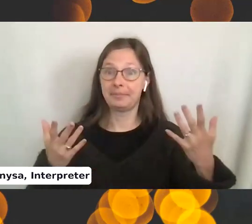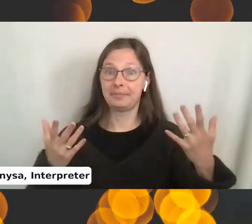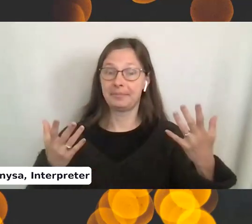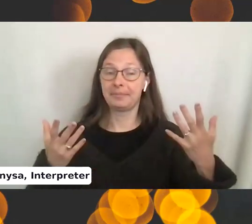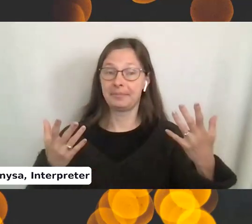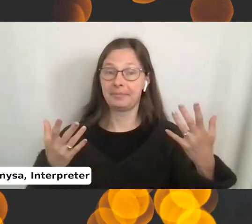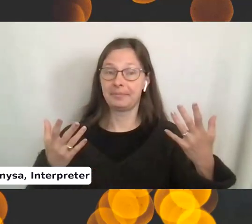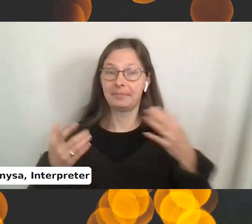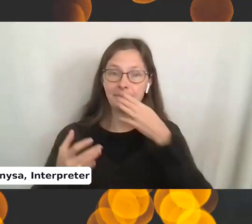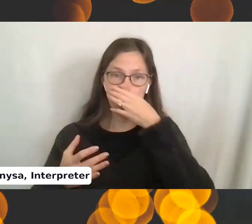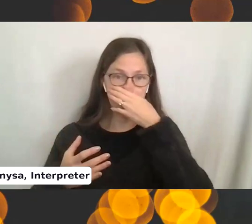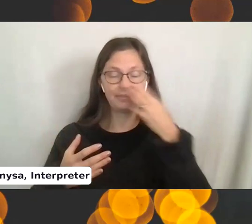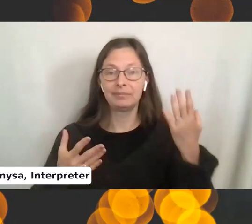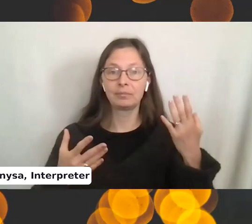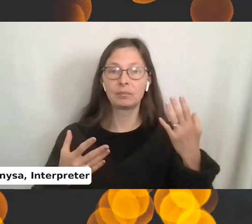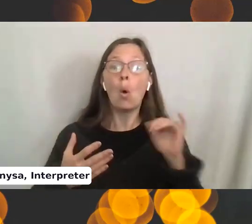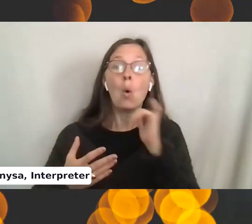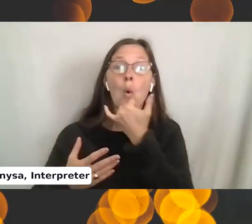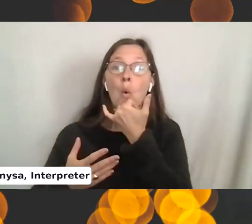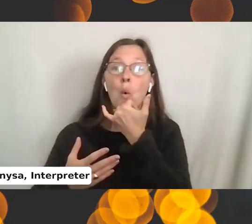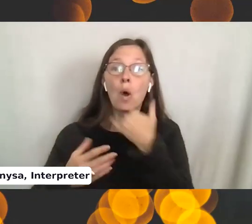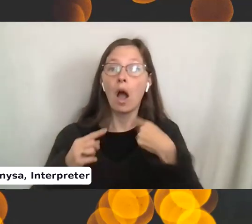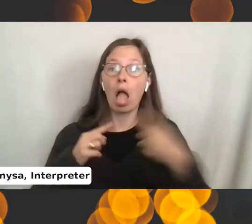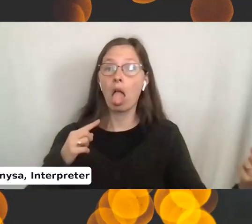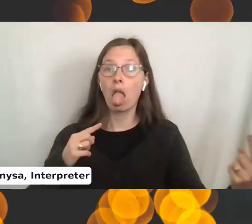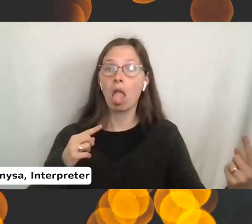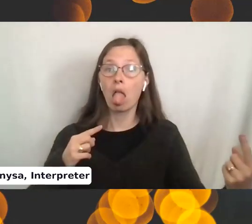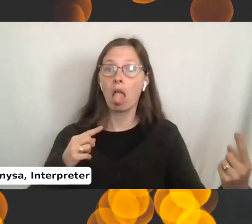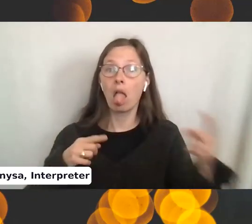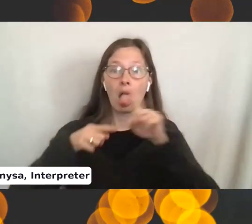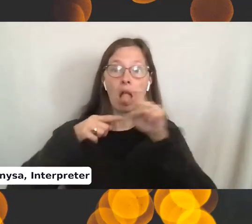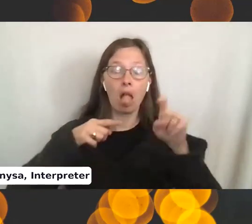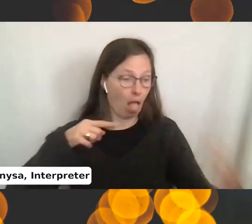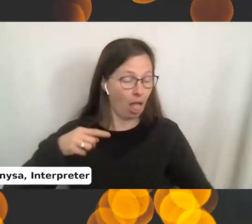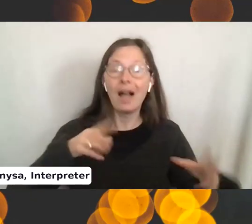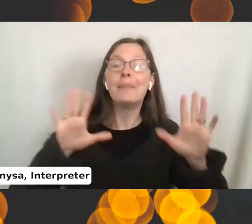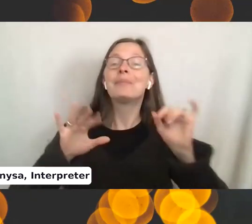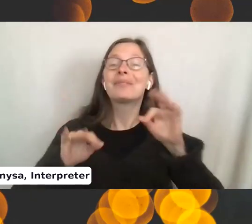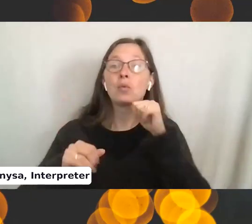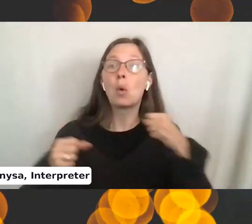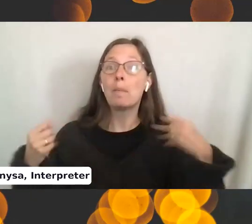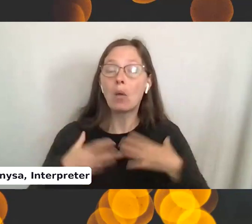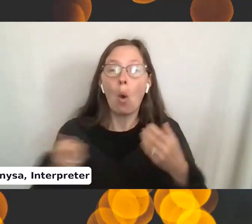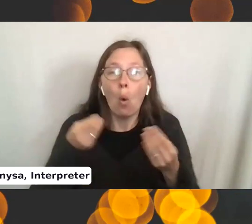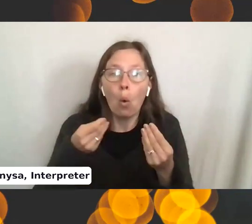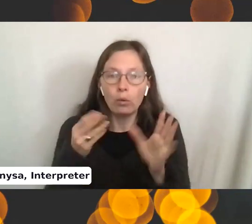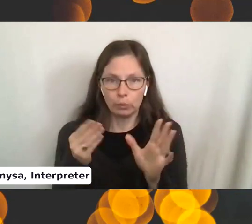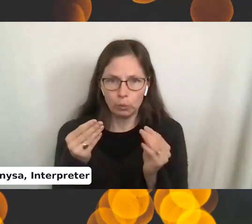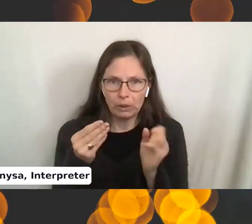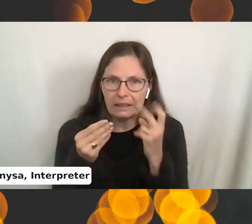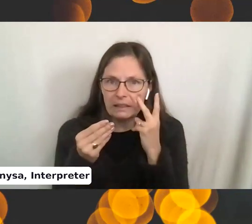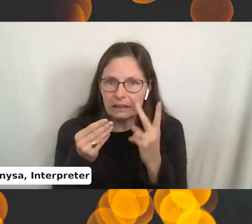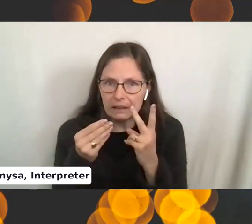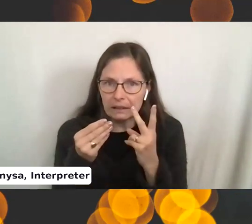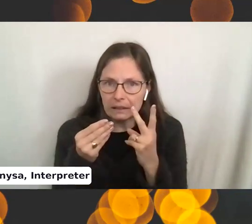look, I just pulled the needle out by accident, but you see, if you don't panic and you hold it really still, you can see the